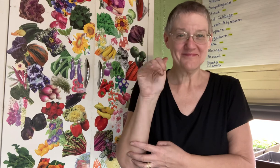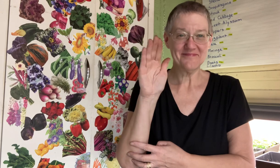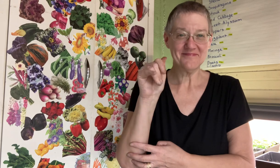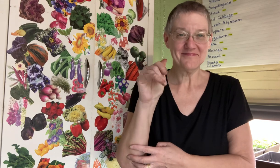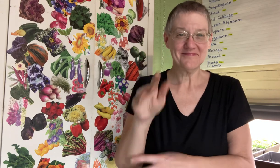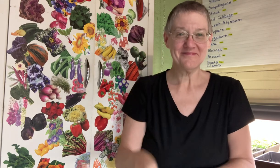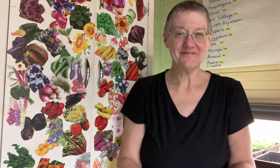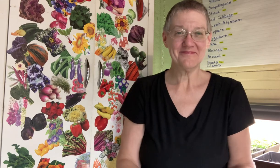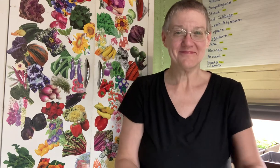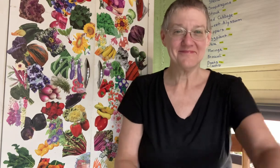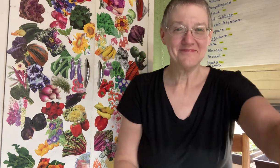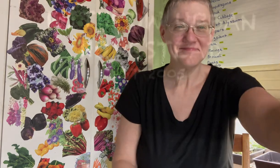-bye.